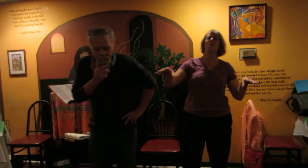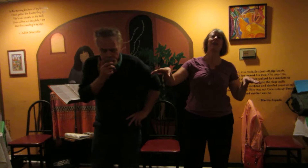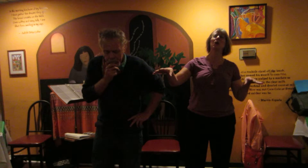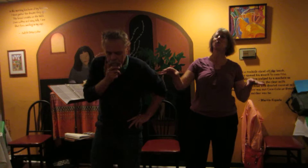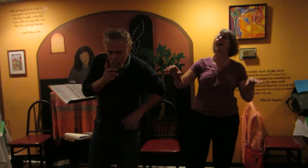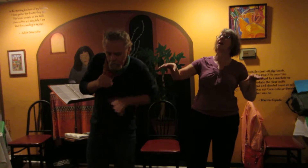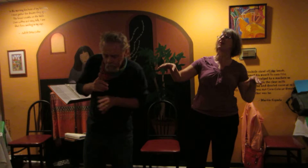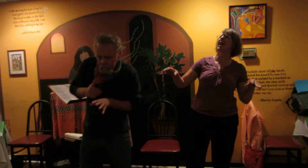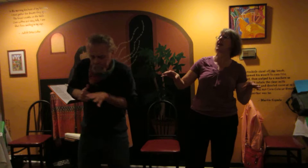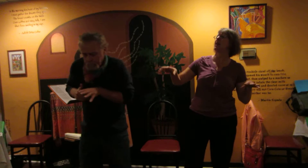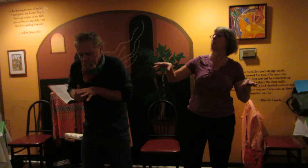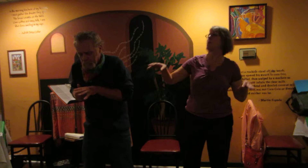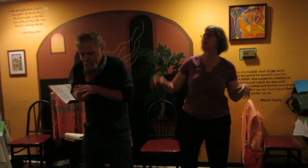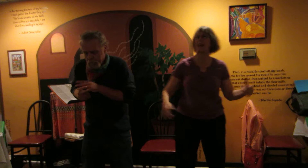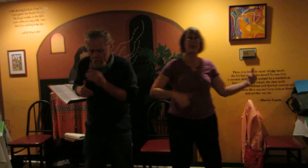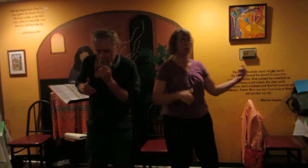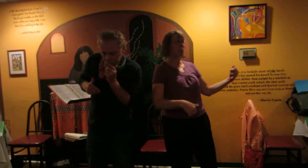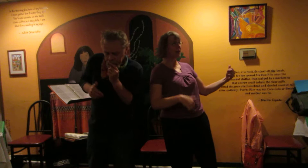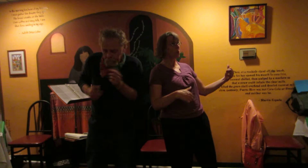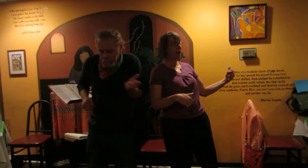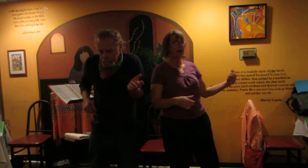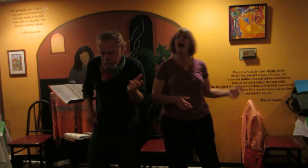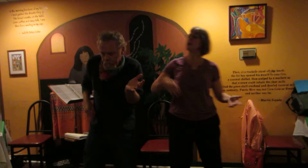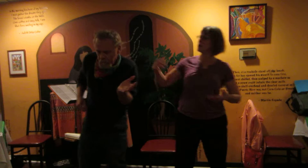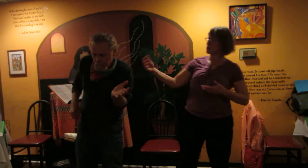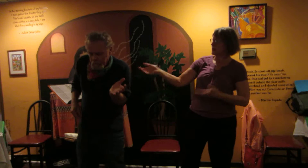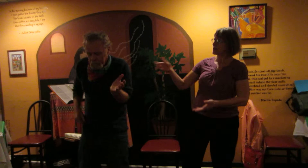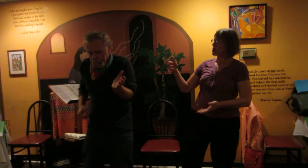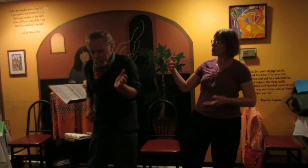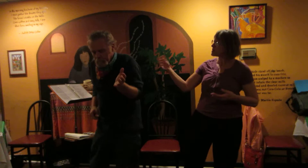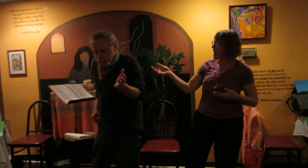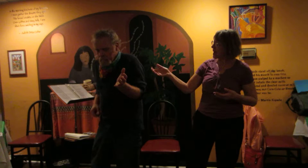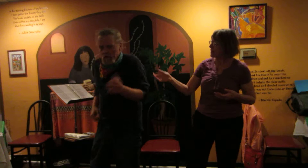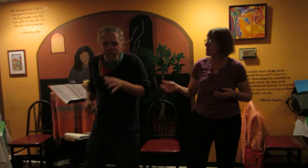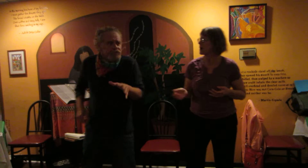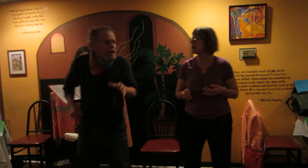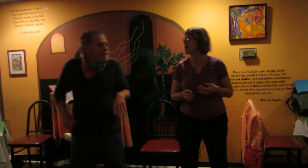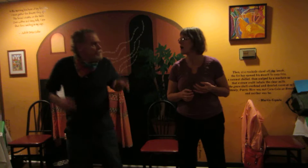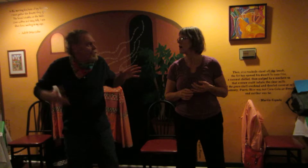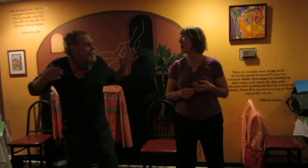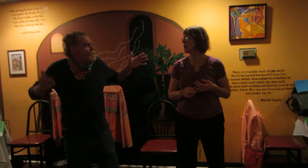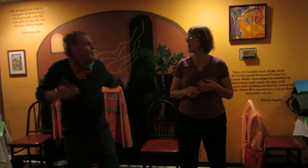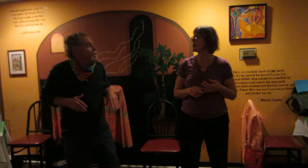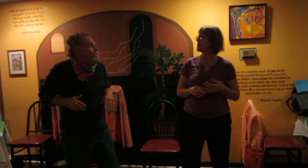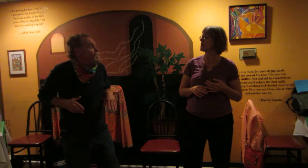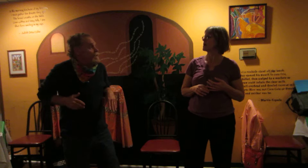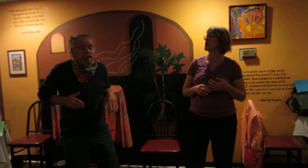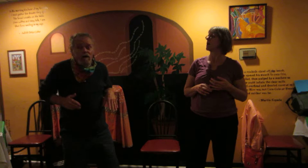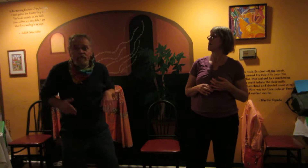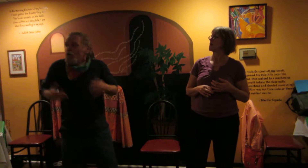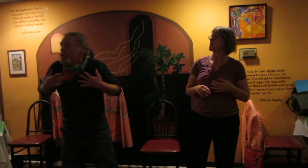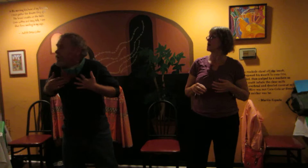on from here without any purpose as I twing my twang. And you sing the song you sang. That's right. It's where everything